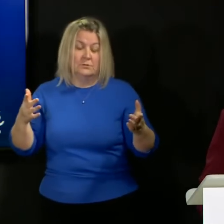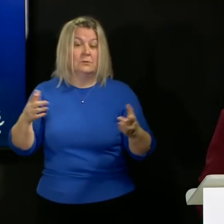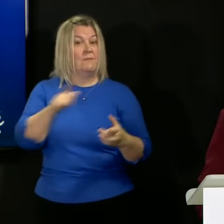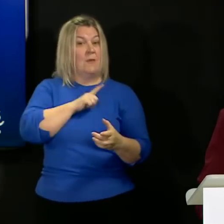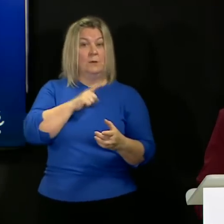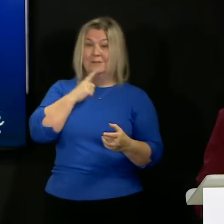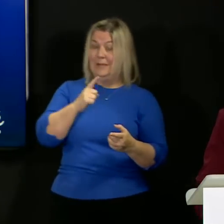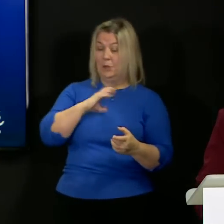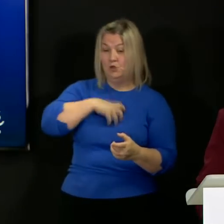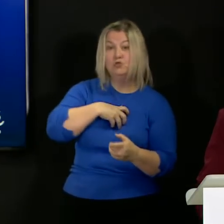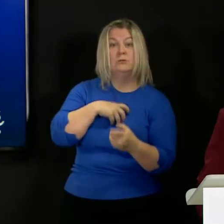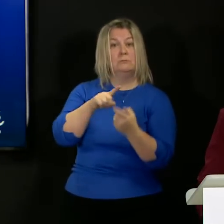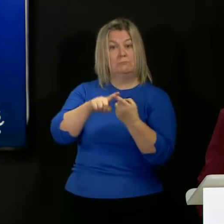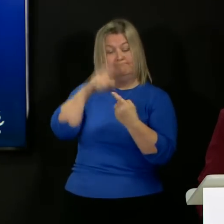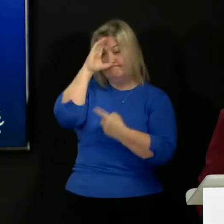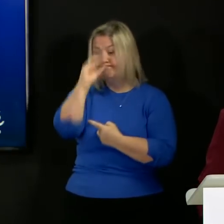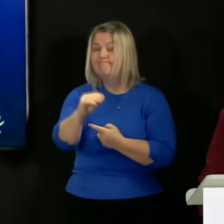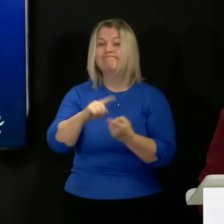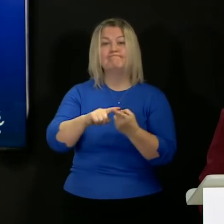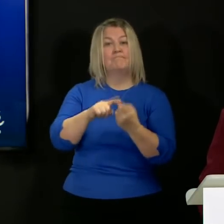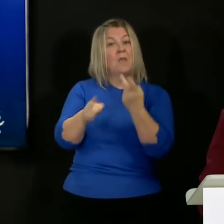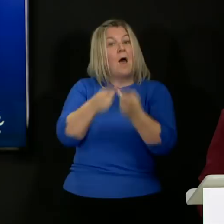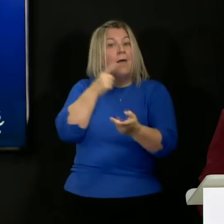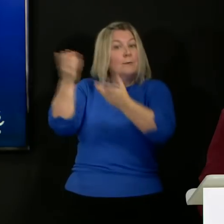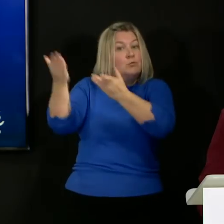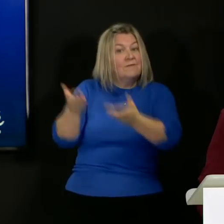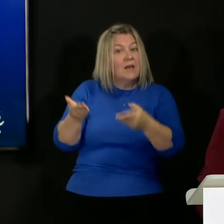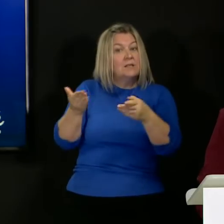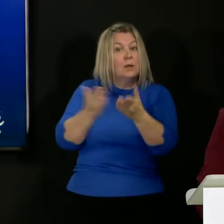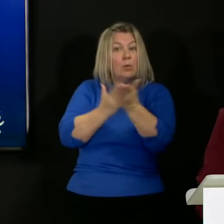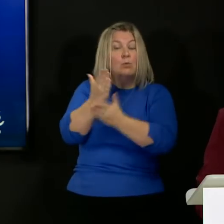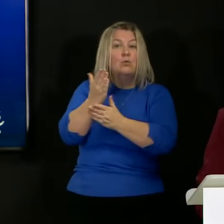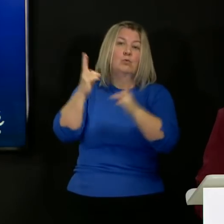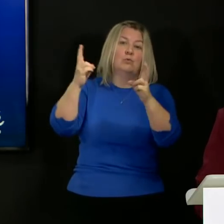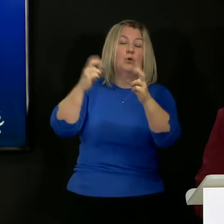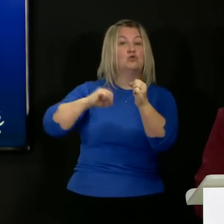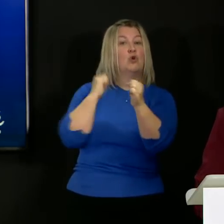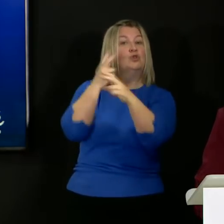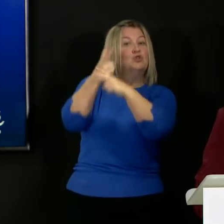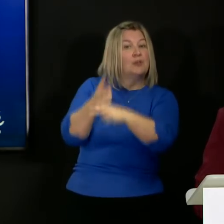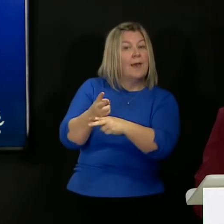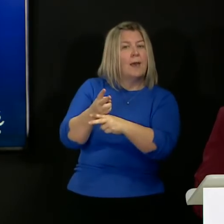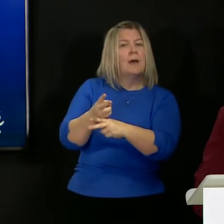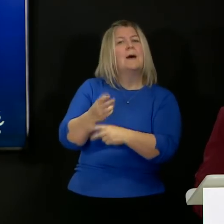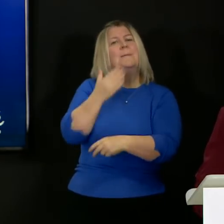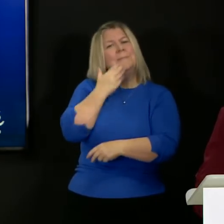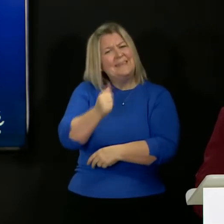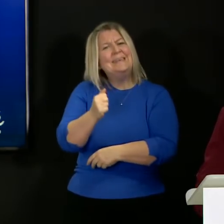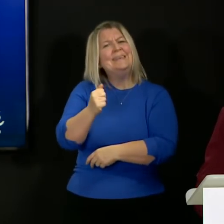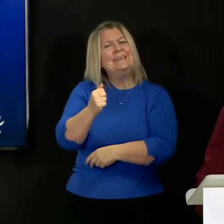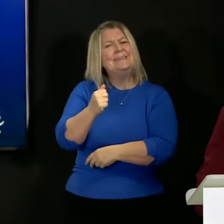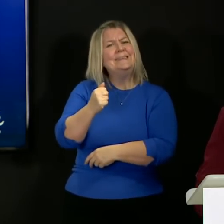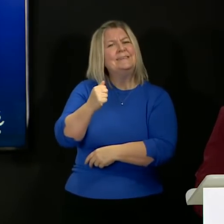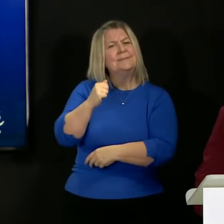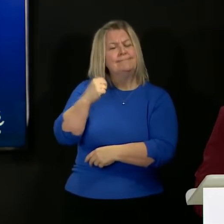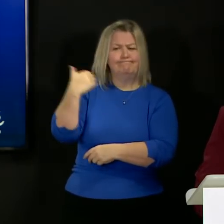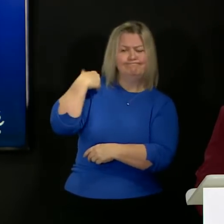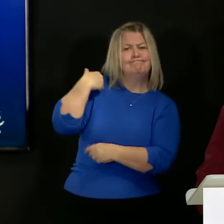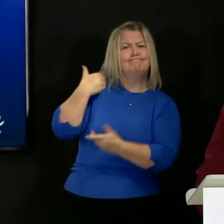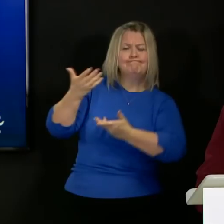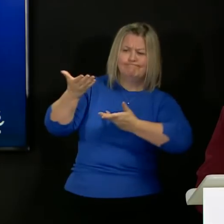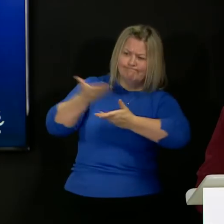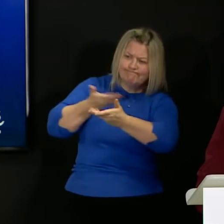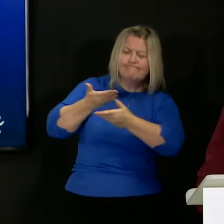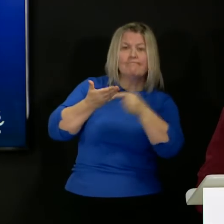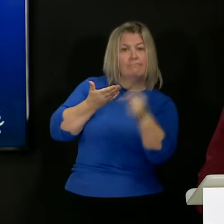the unions and to those providers through Scottish Care, I want you to come and discuss with me what